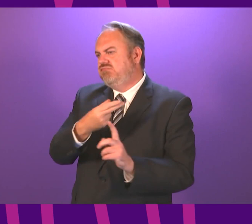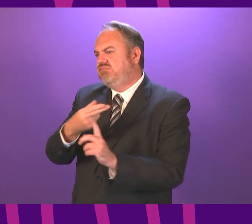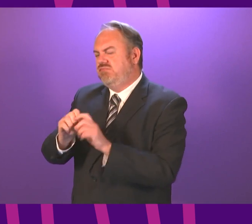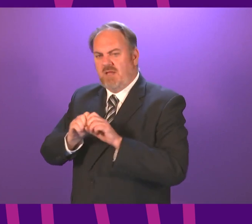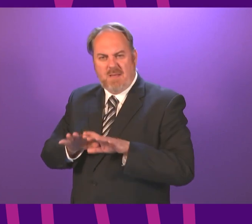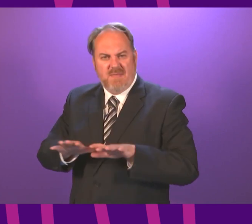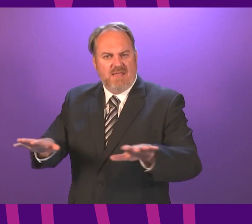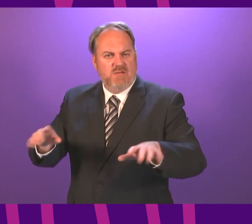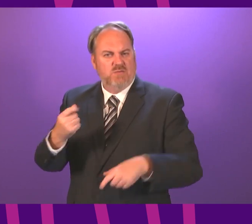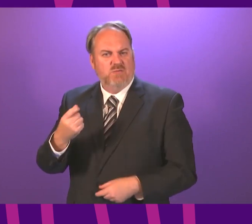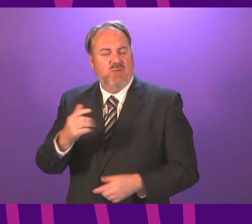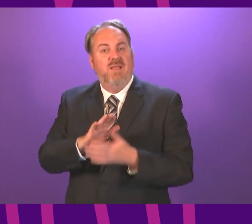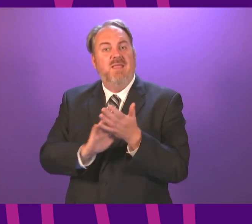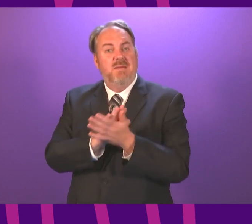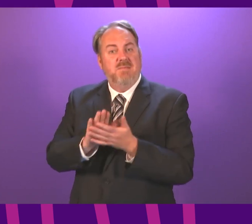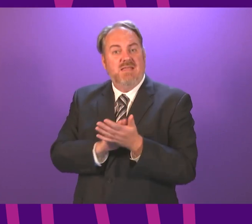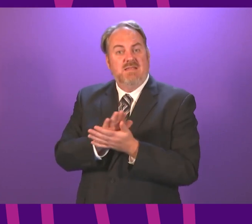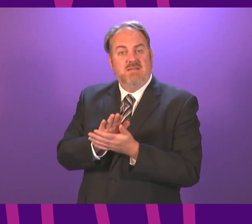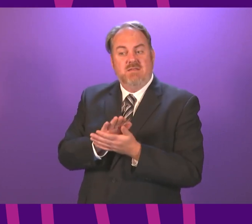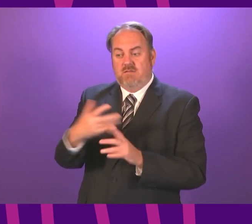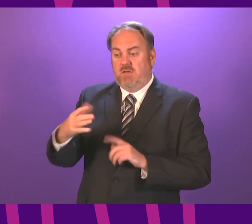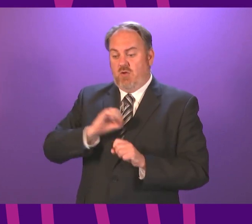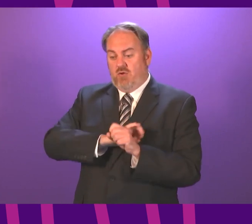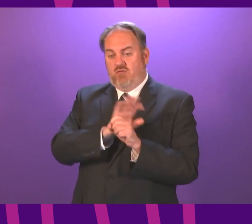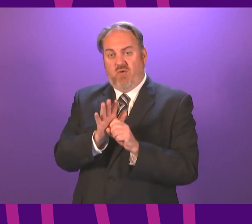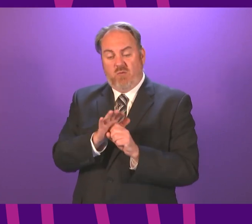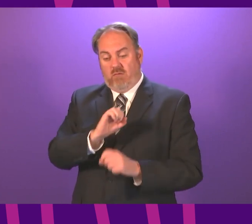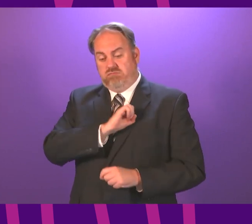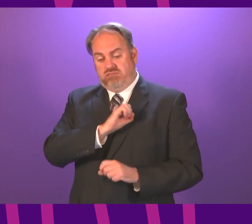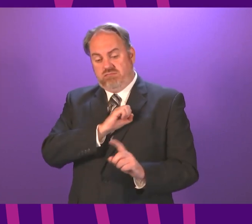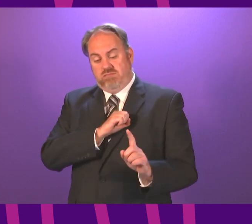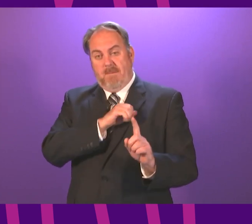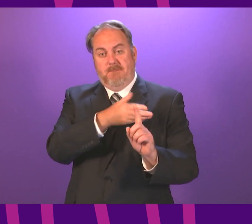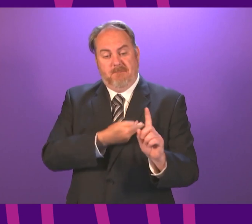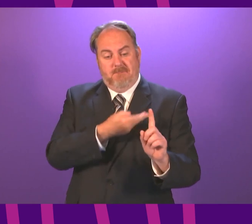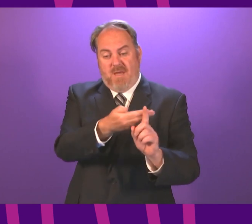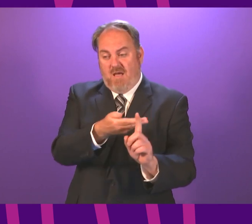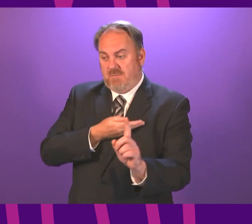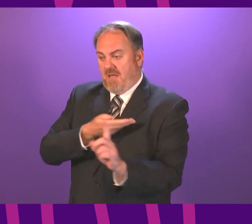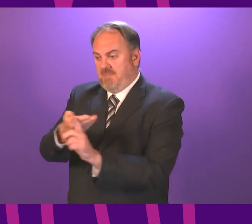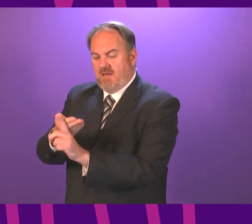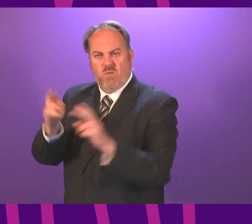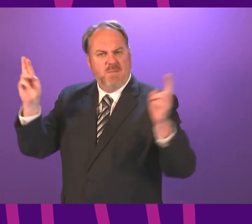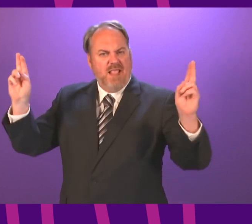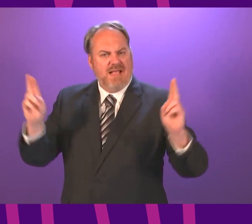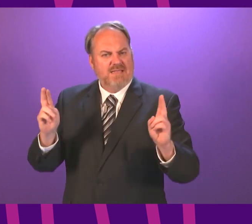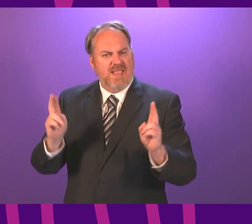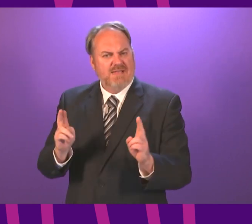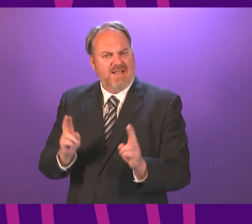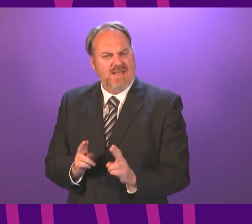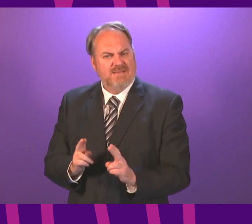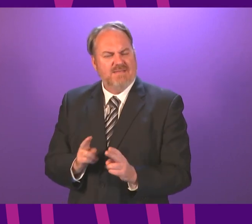hopefully see the rate of transmission and the number of people requiring hospitalisation decline. If it does,